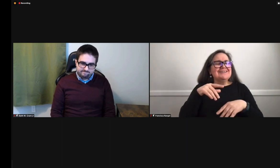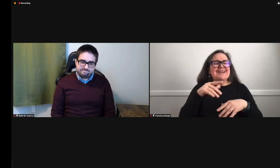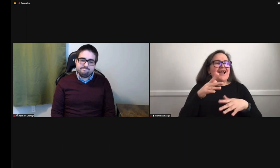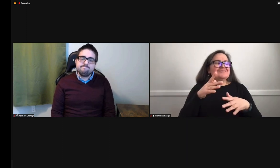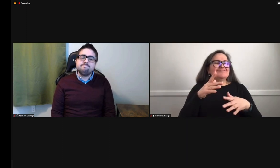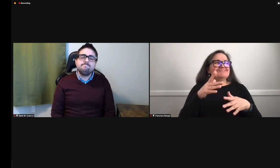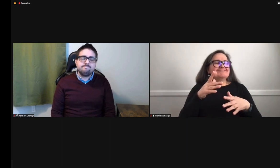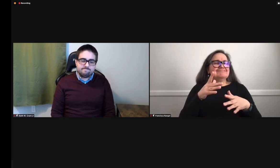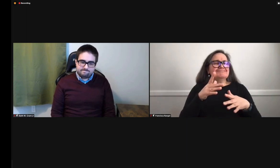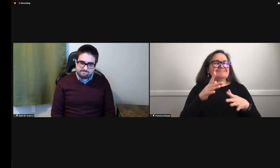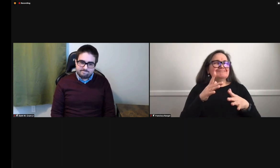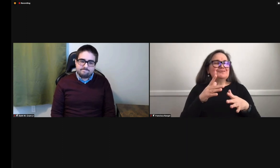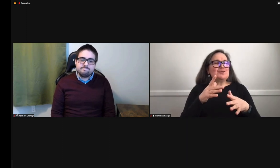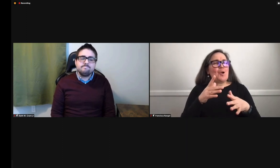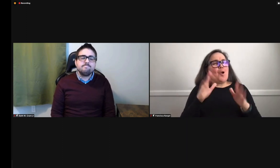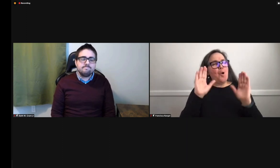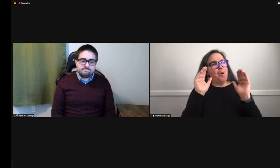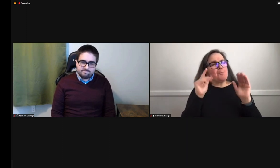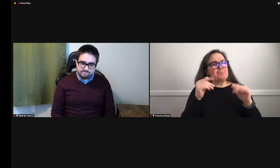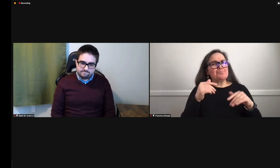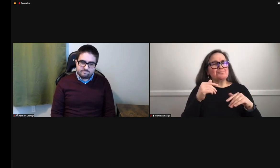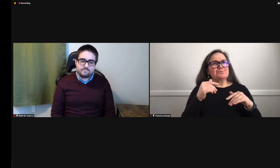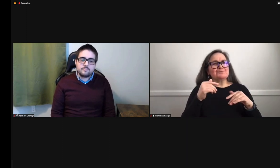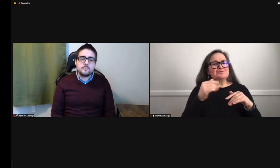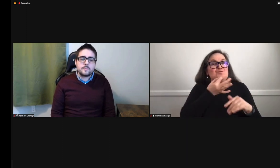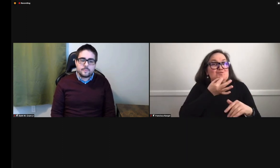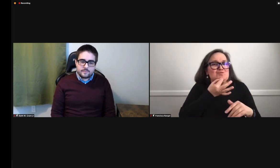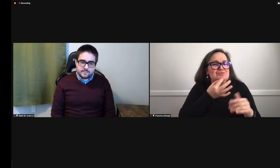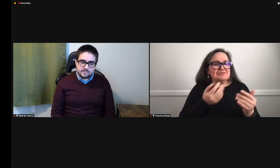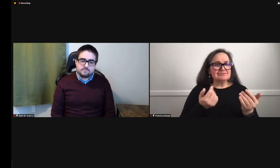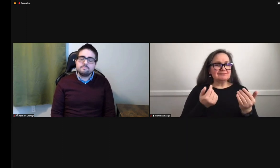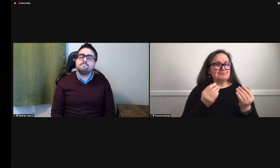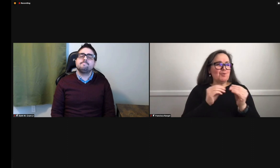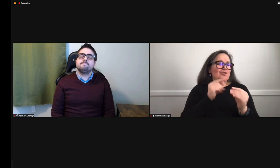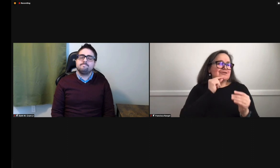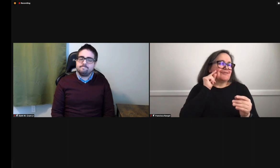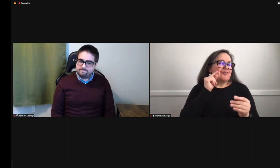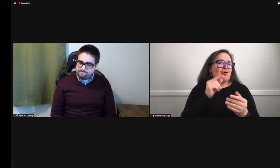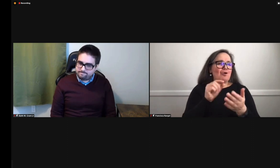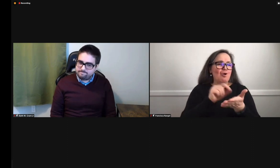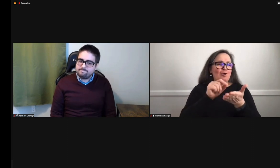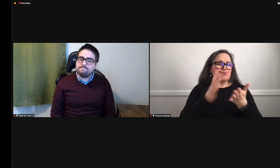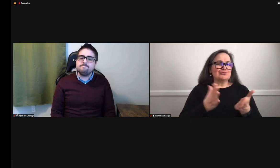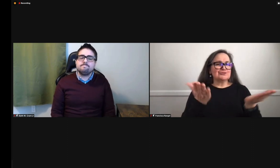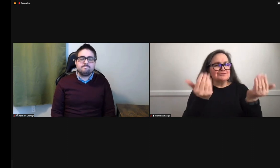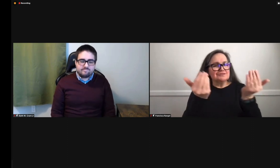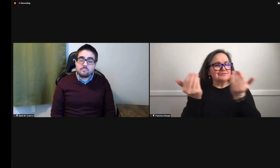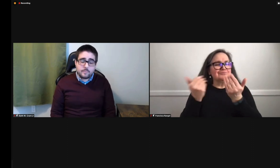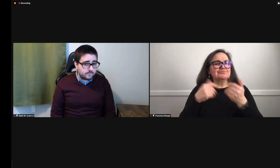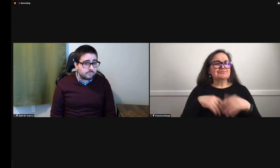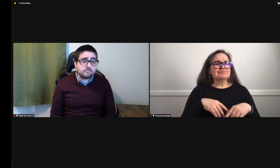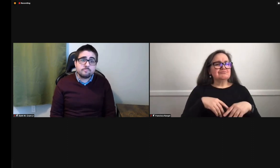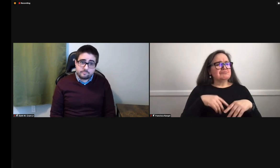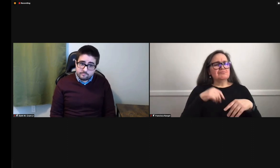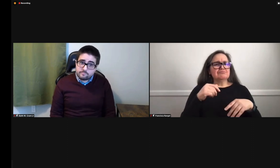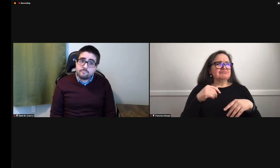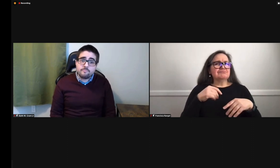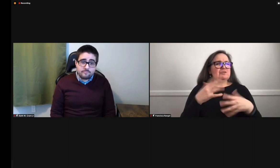that they can connect to, that they can see themselves reflected in. So, hopefully, we will be able to collect more writings from Deaf